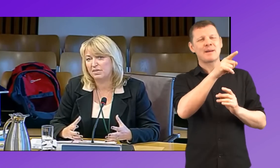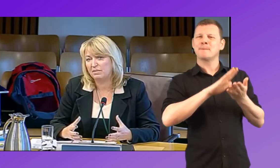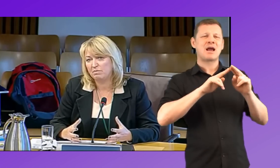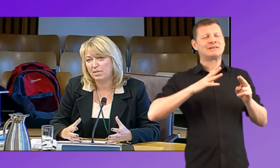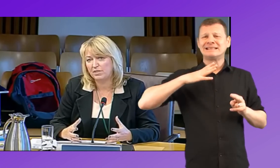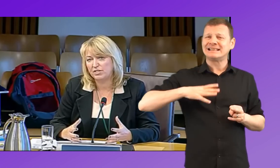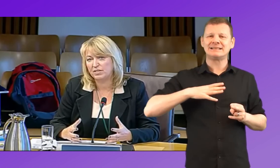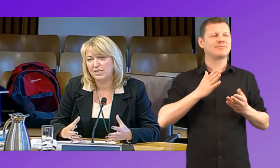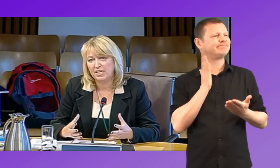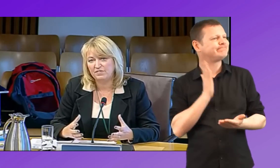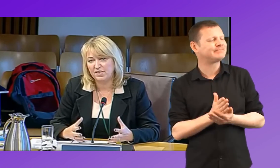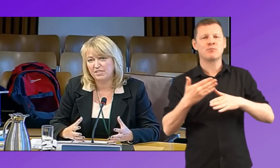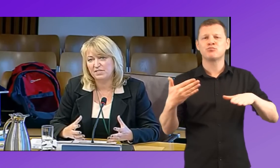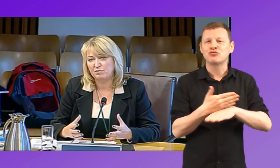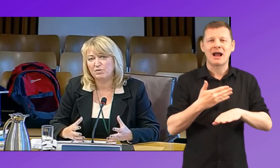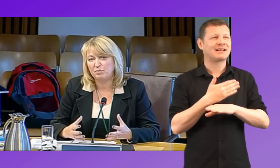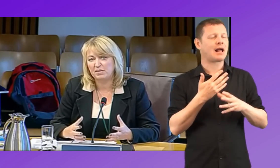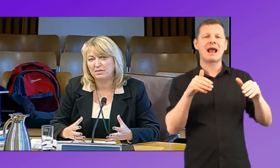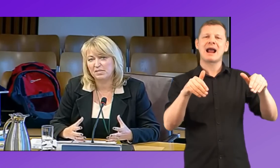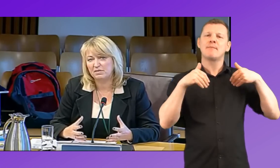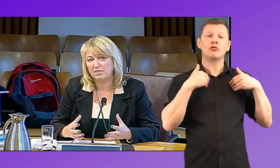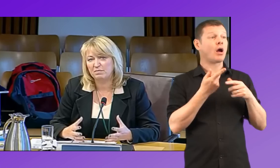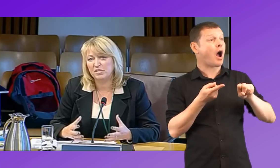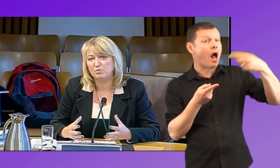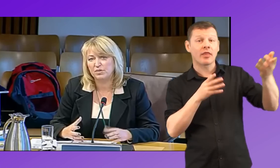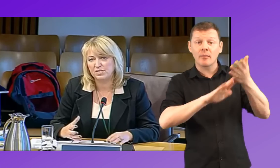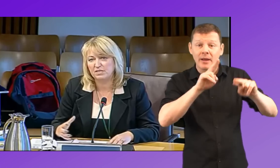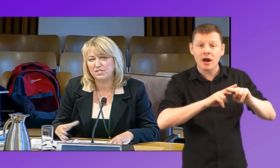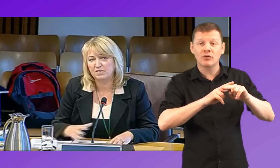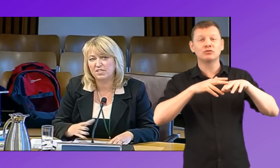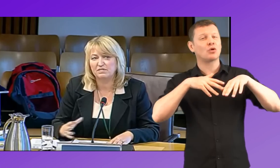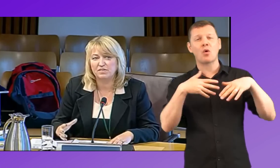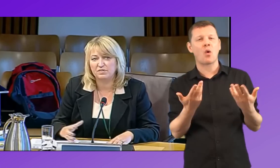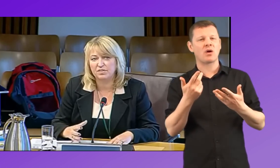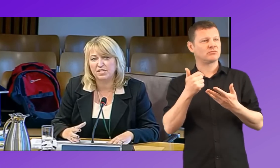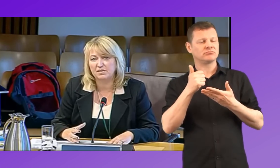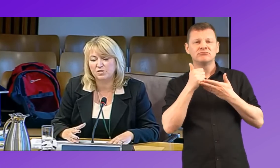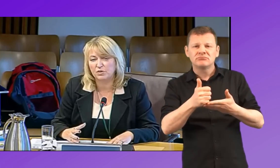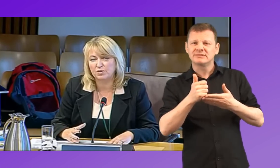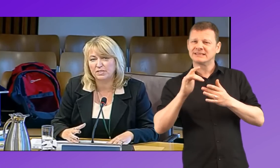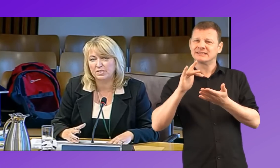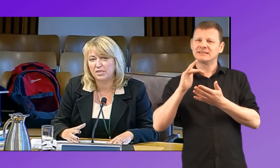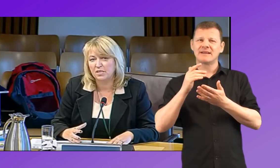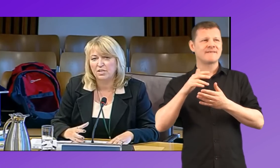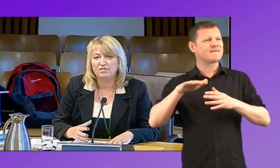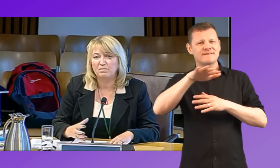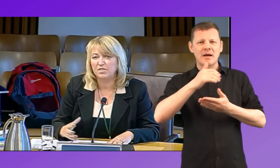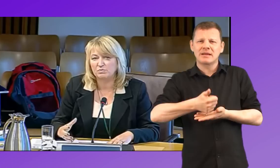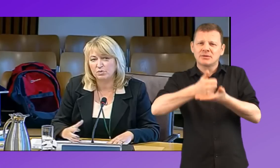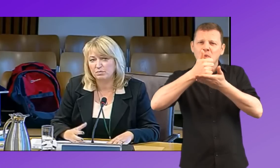impartial advice from other parents. Our family support service covers every authority in Scotland. Our family support